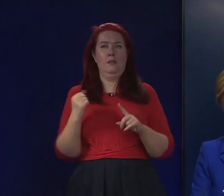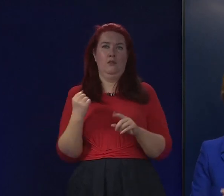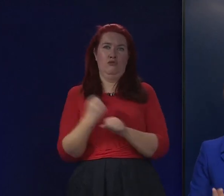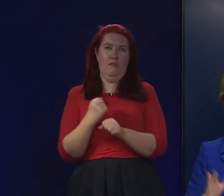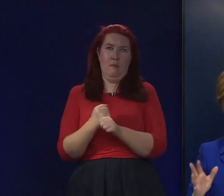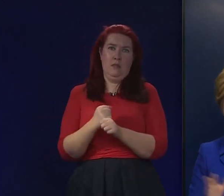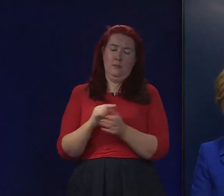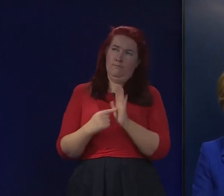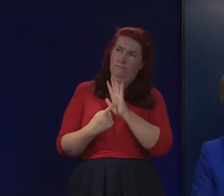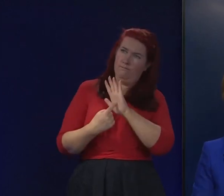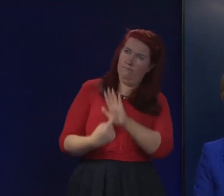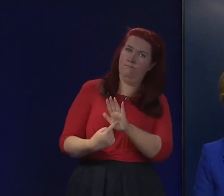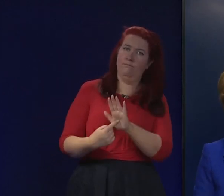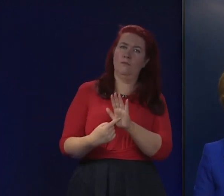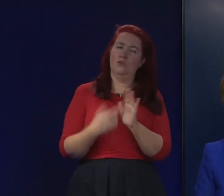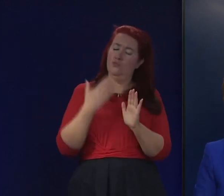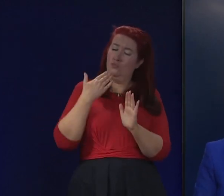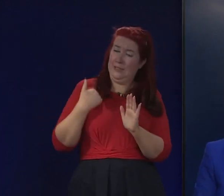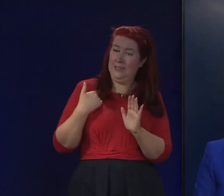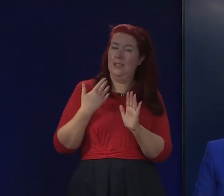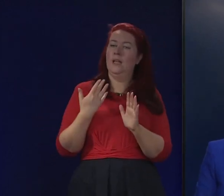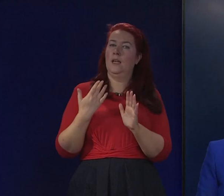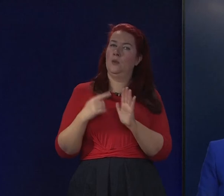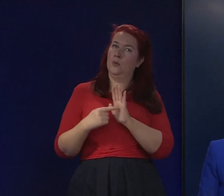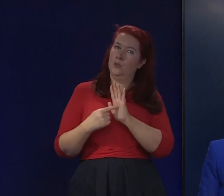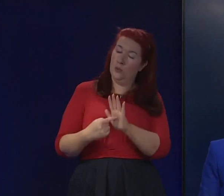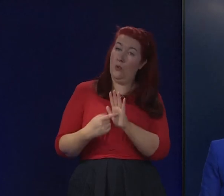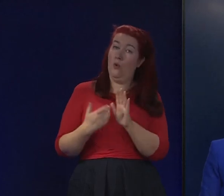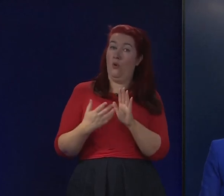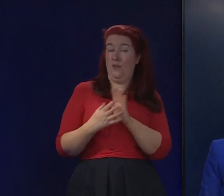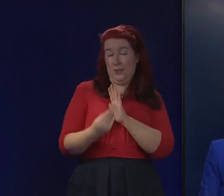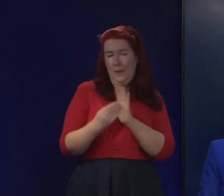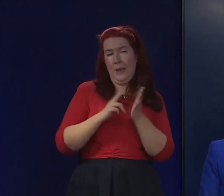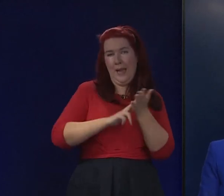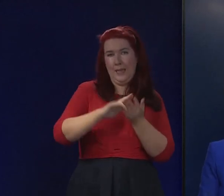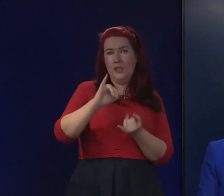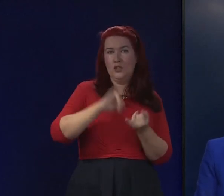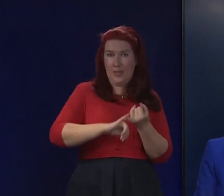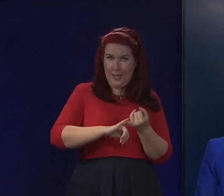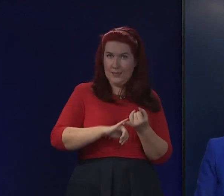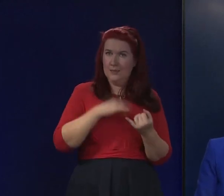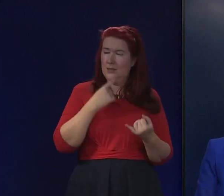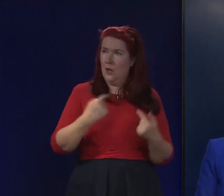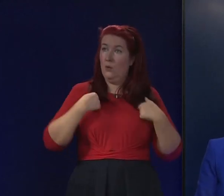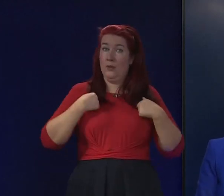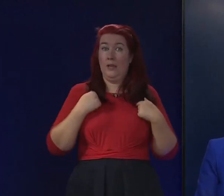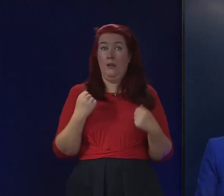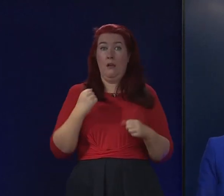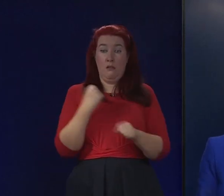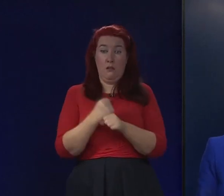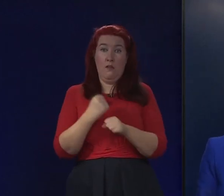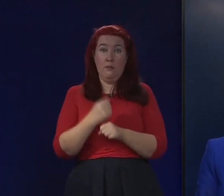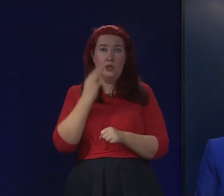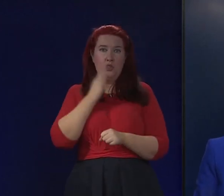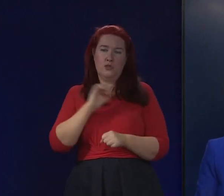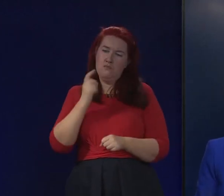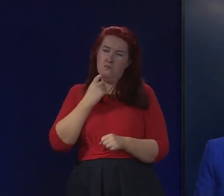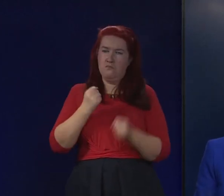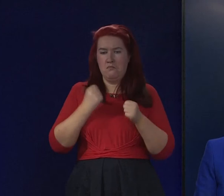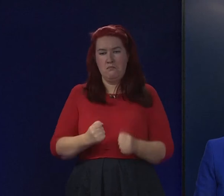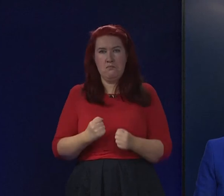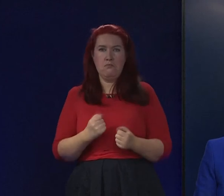or most recently, it's not the only example, but most recently, in the NHS is that we are not a government that simply digs our heels in